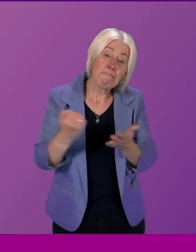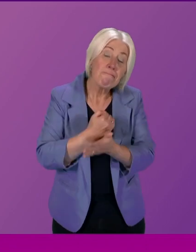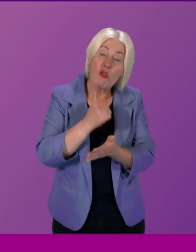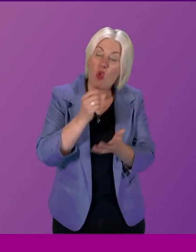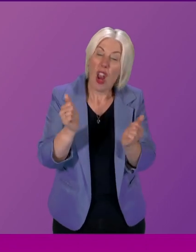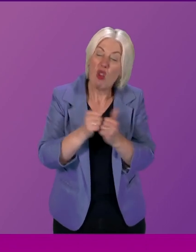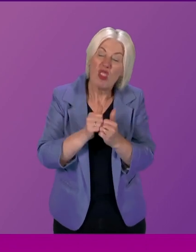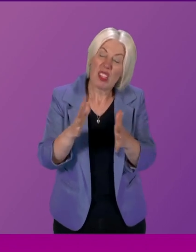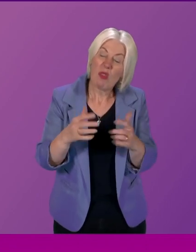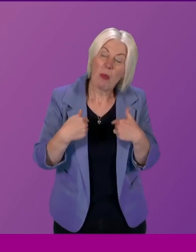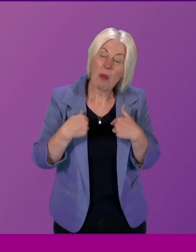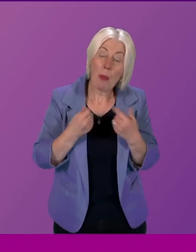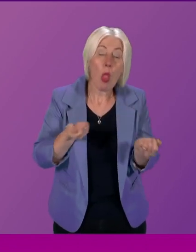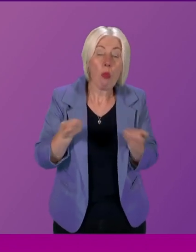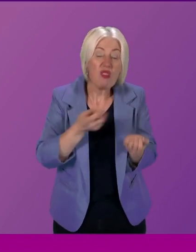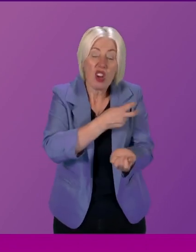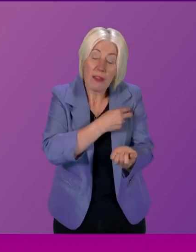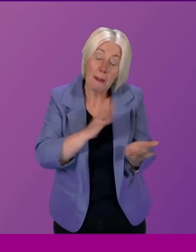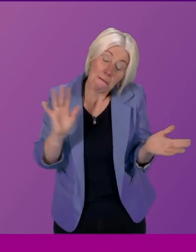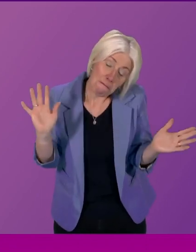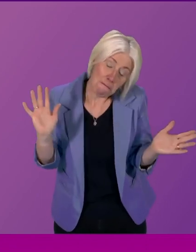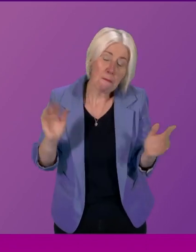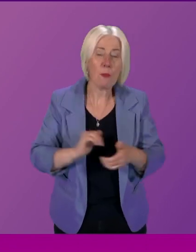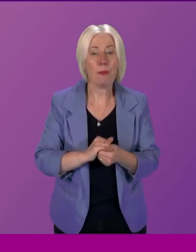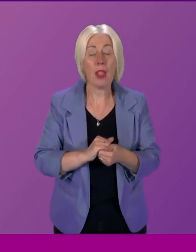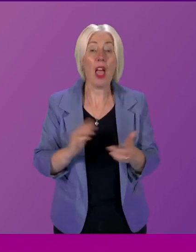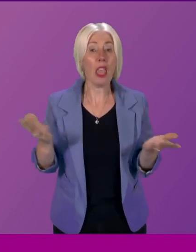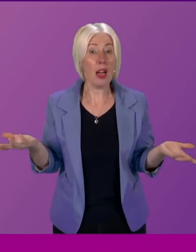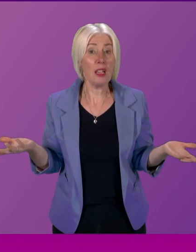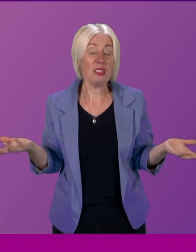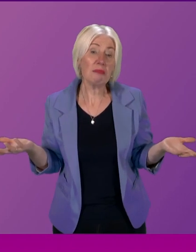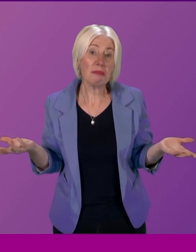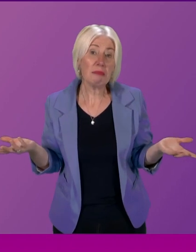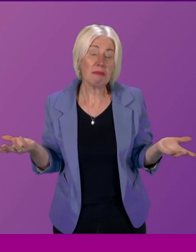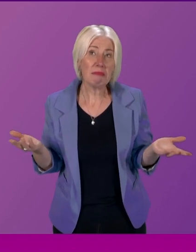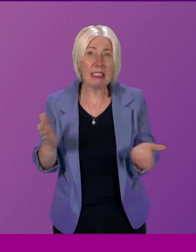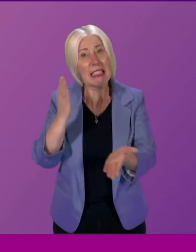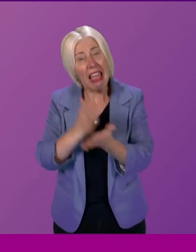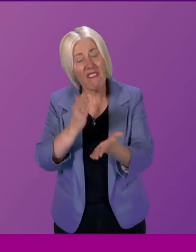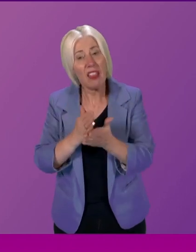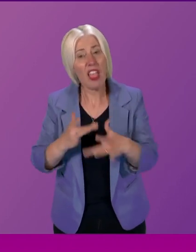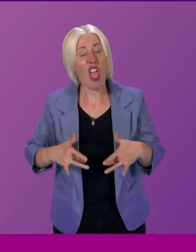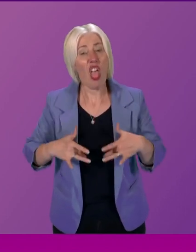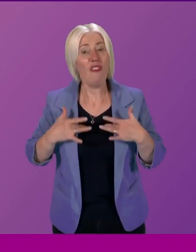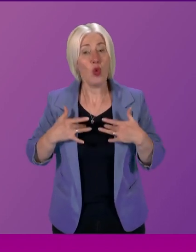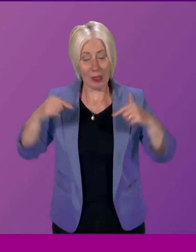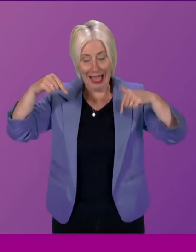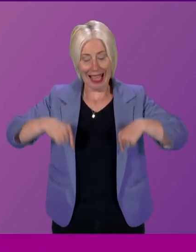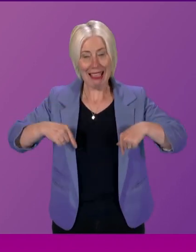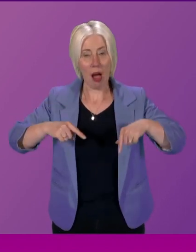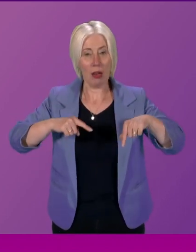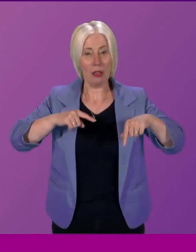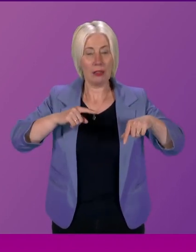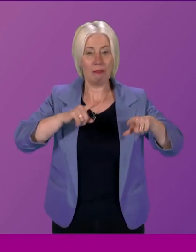I think that you know there are definitely different views around the chamber and